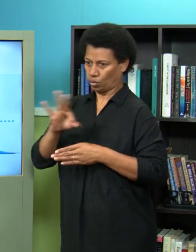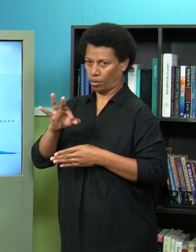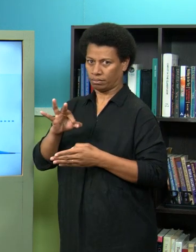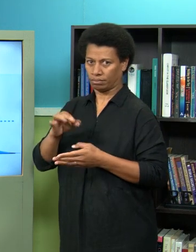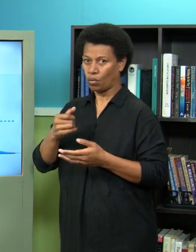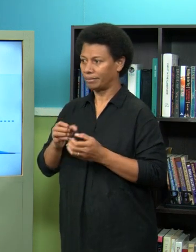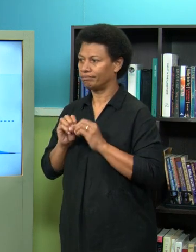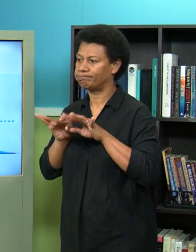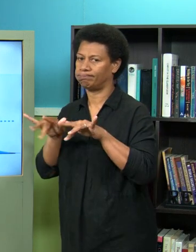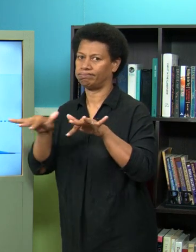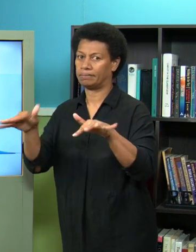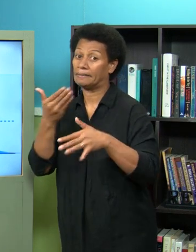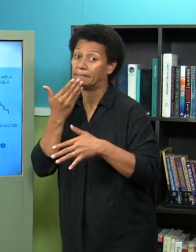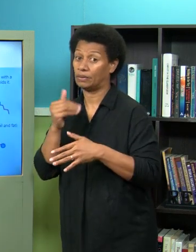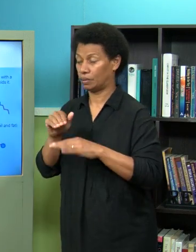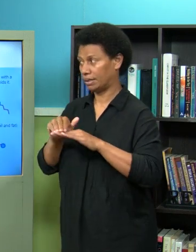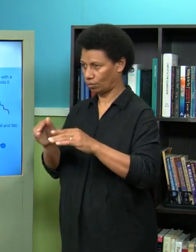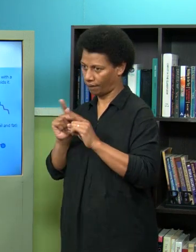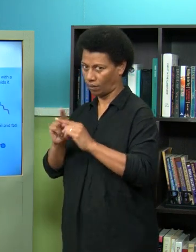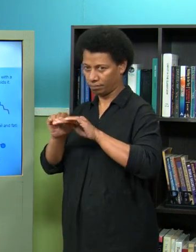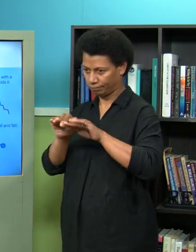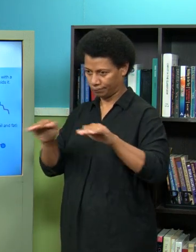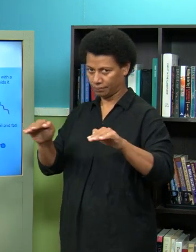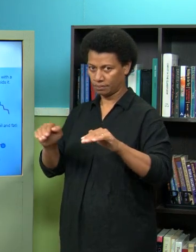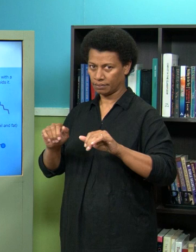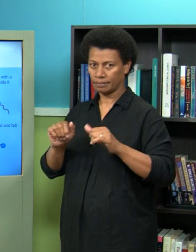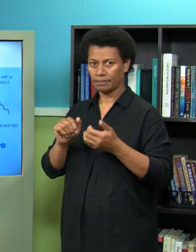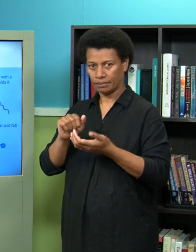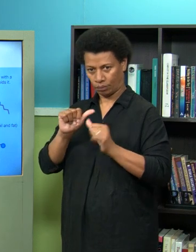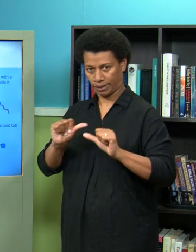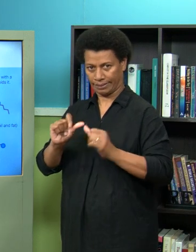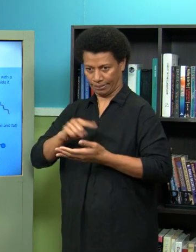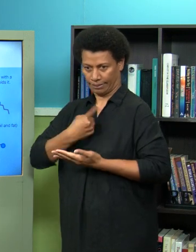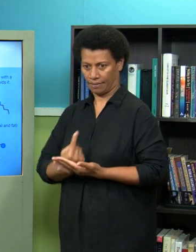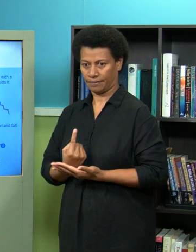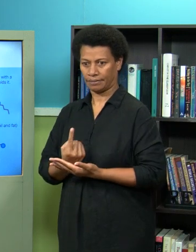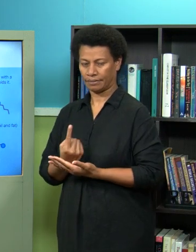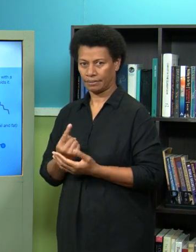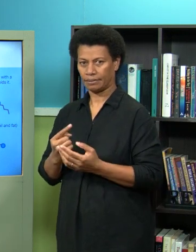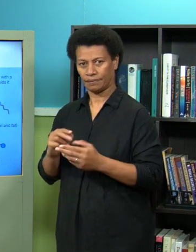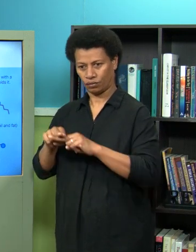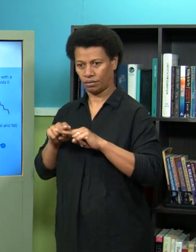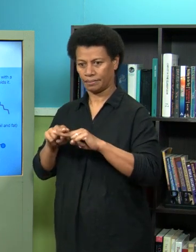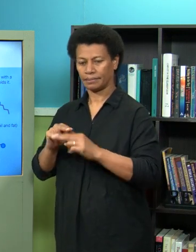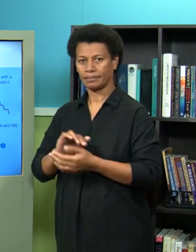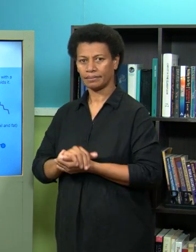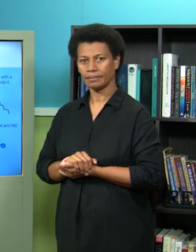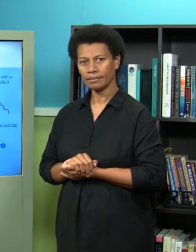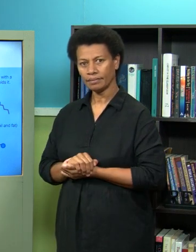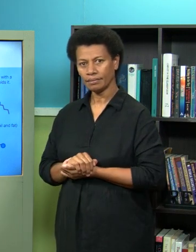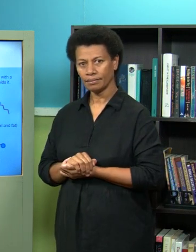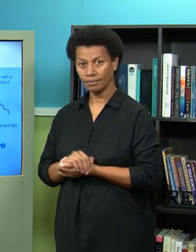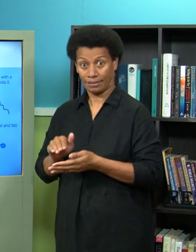we need to flatten the curve okay now i want to emphasize about soap because people are taking this